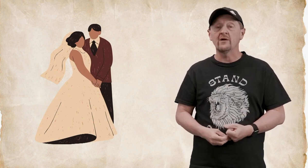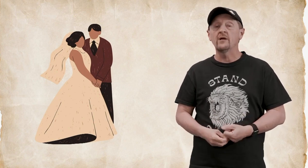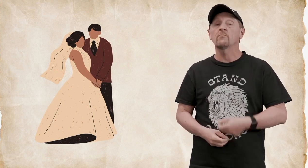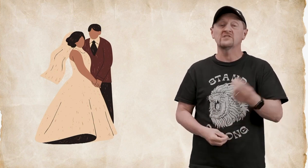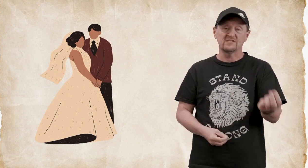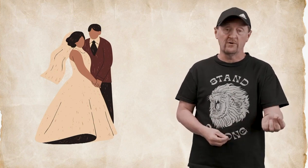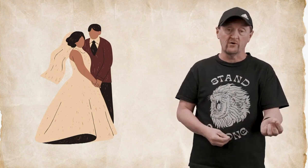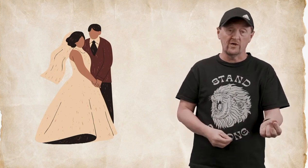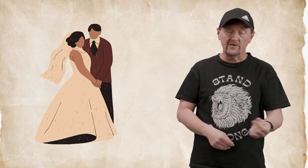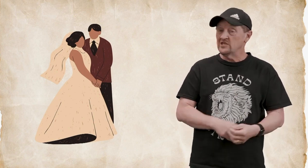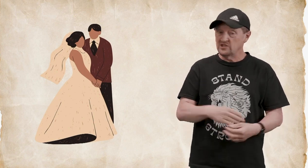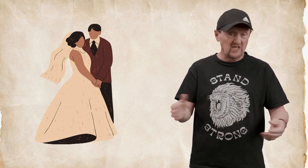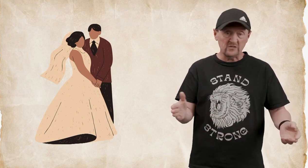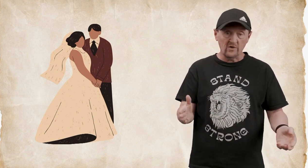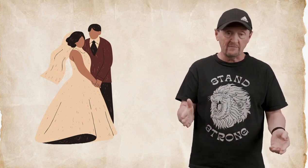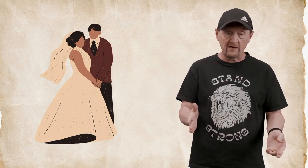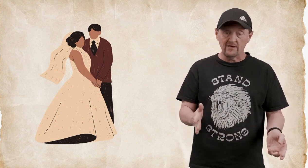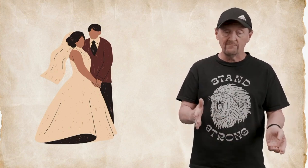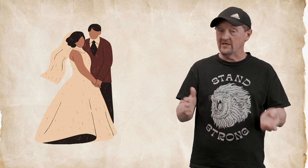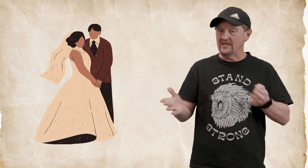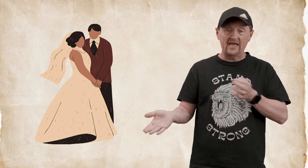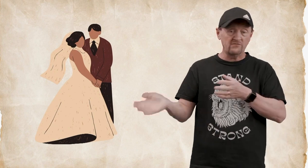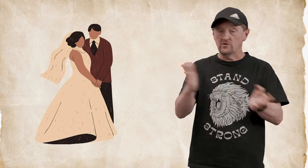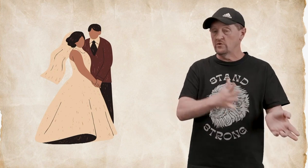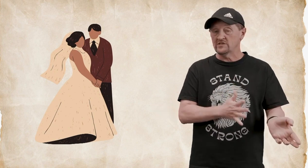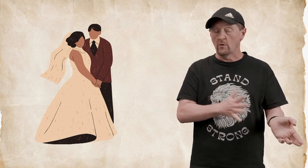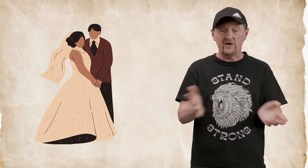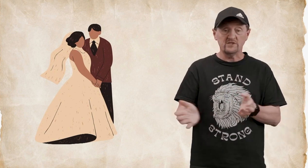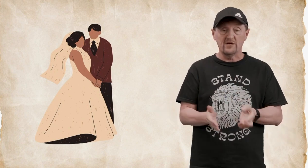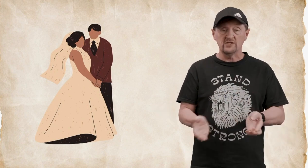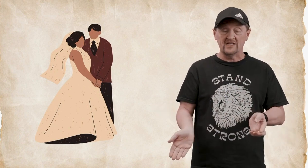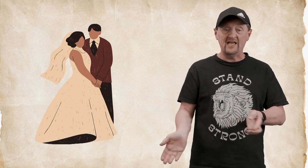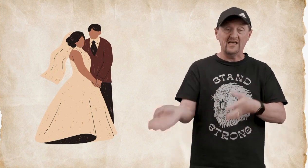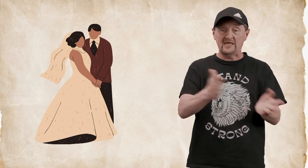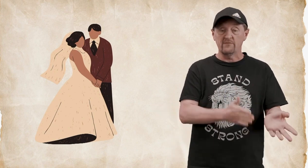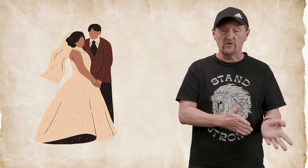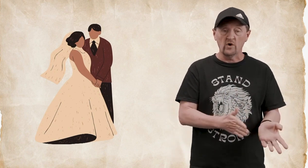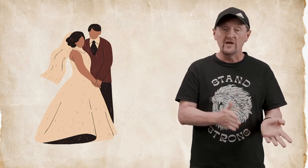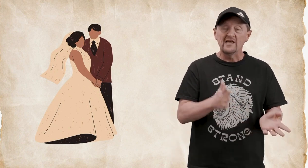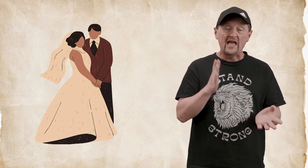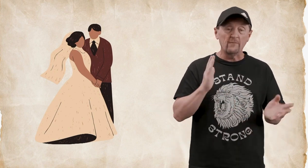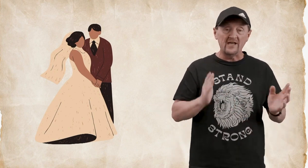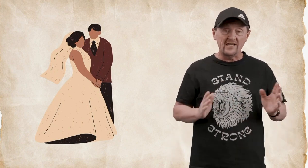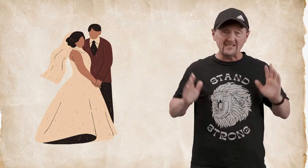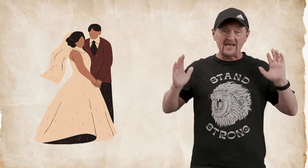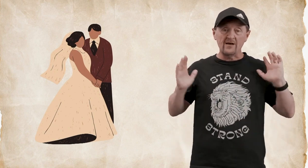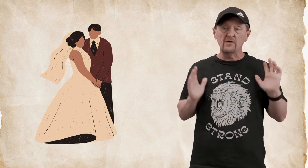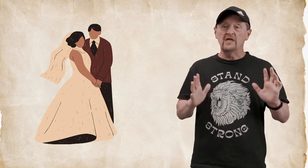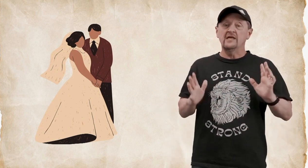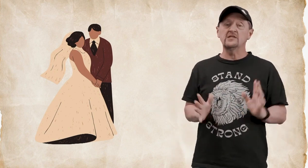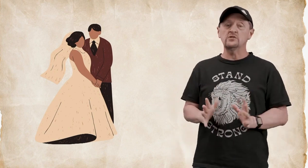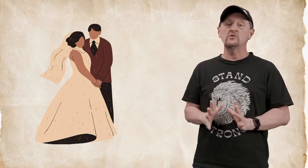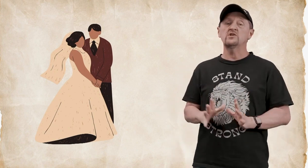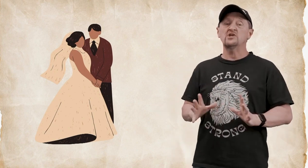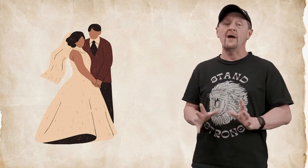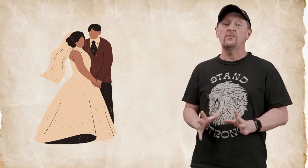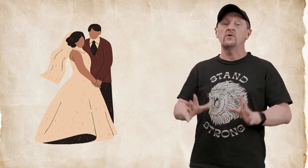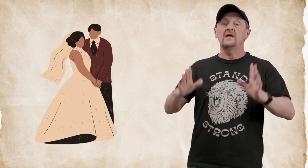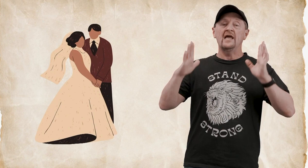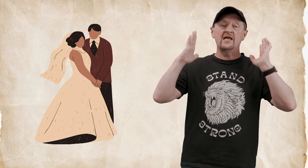Princess Buttercup she doesn't want to marry him but they have to do this arranged marriage that he has happened for her and when they get down into the chapel and